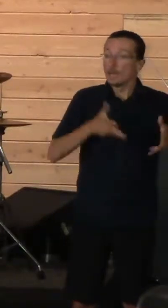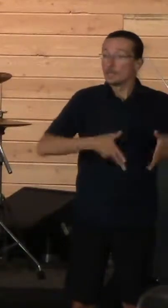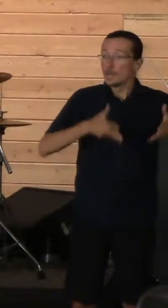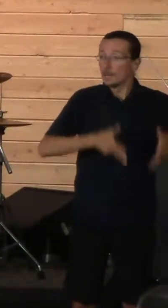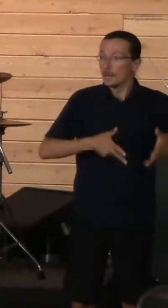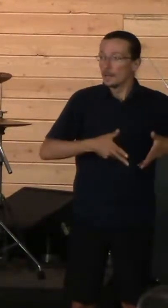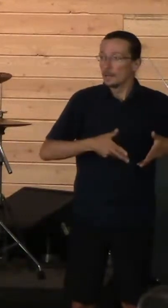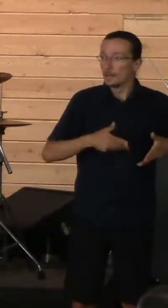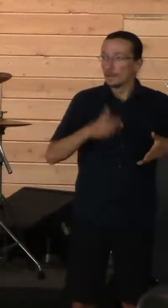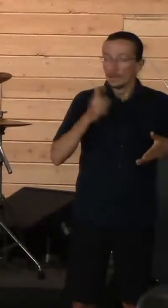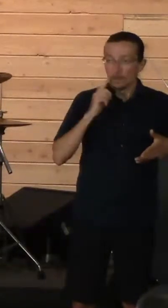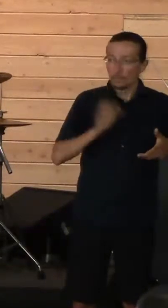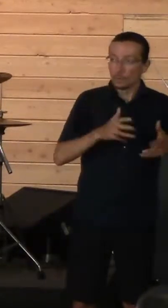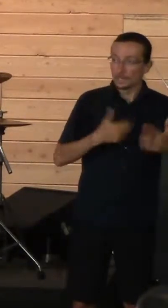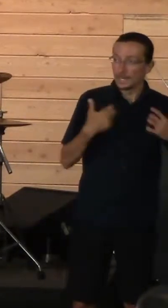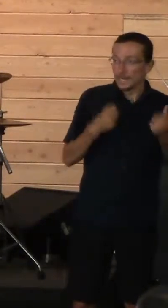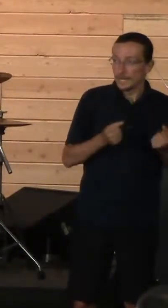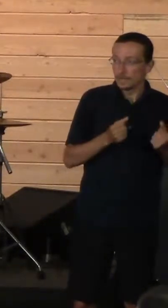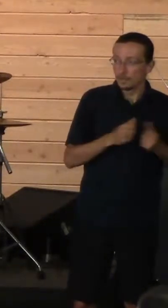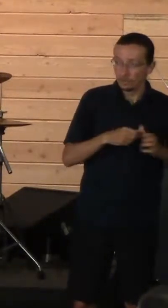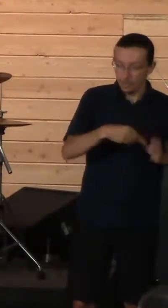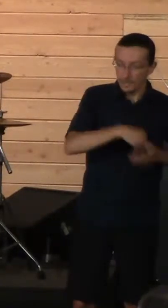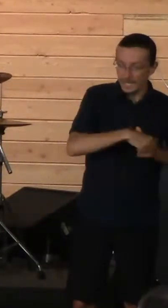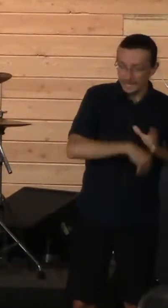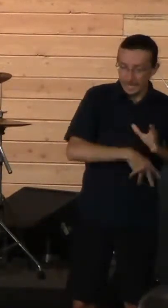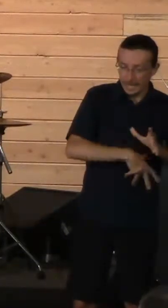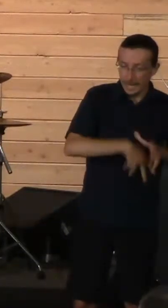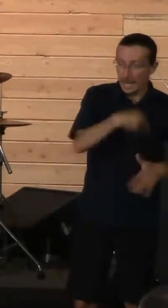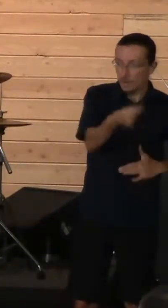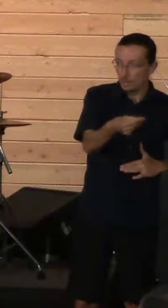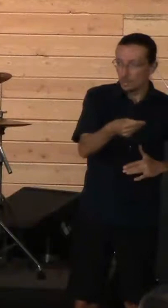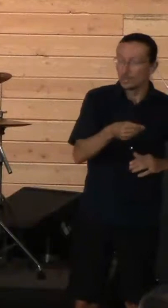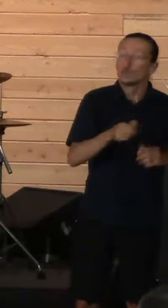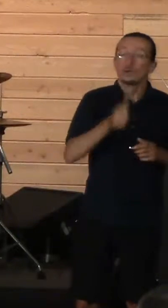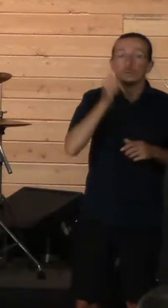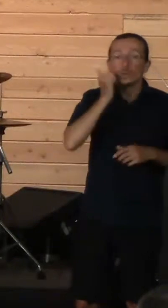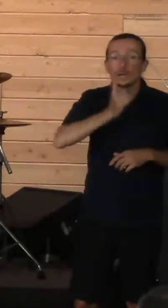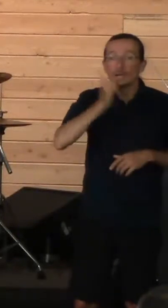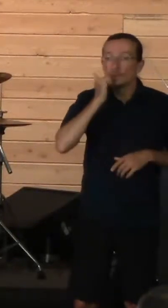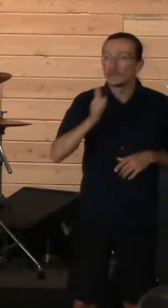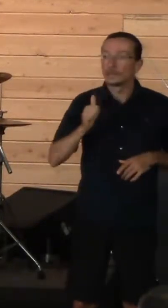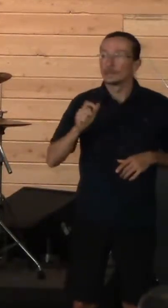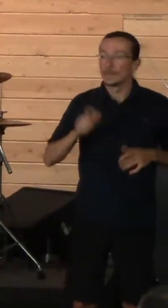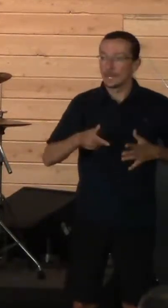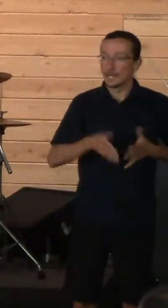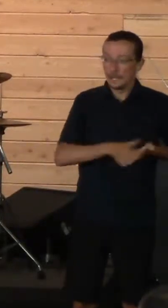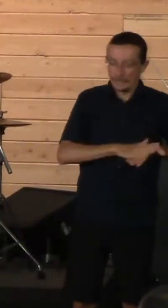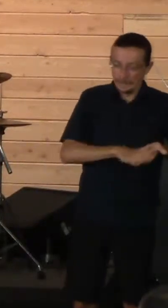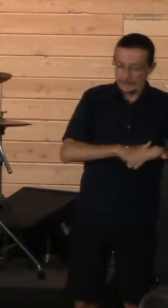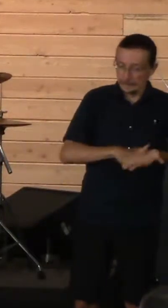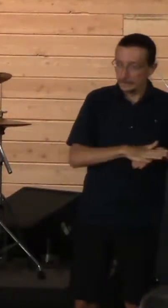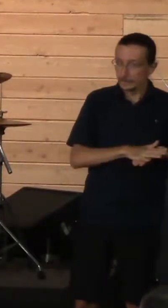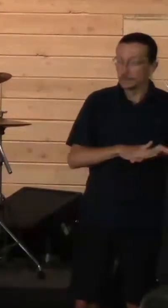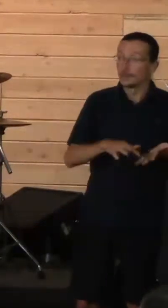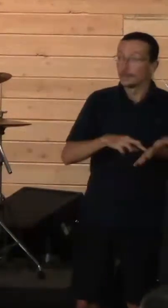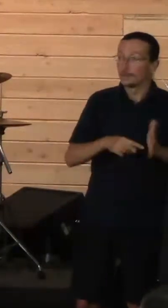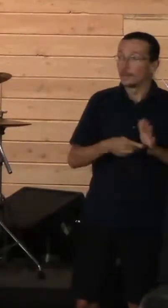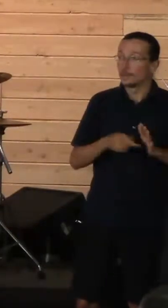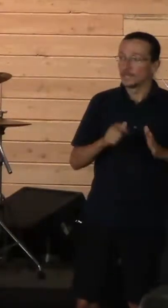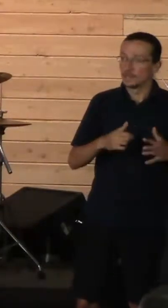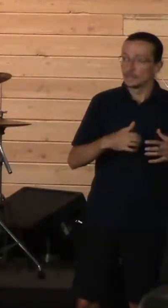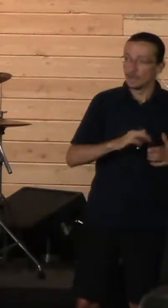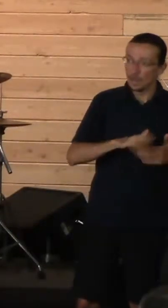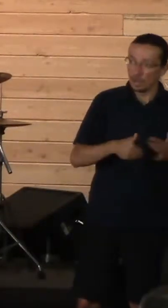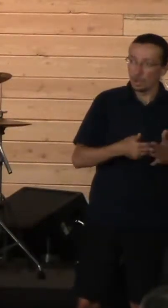to heal from the bottom up. And so every day, they had to clean it out, which means they had to unpack